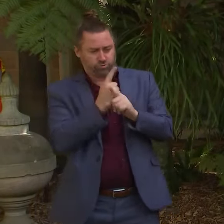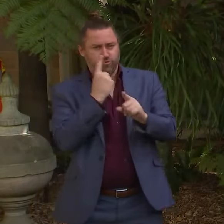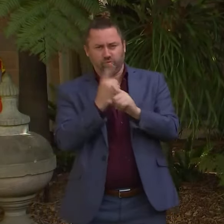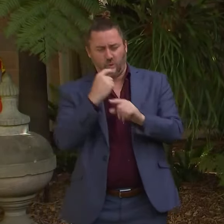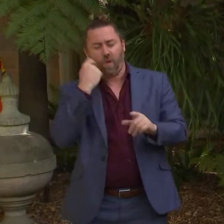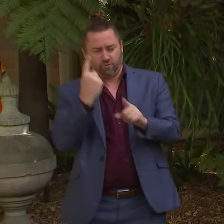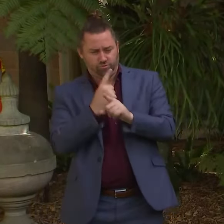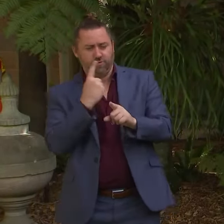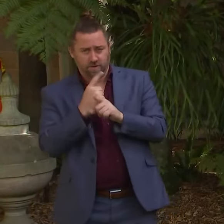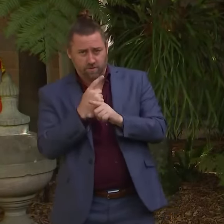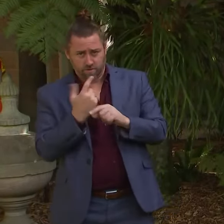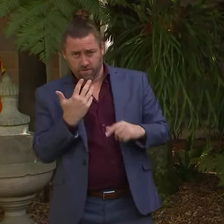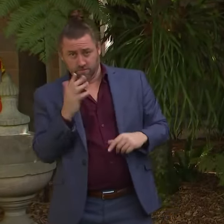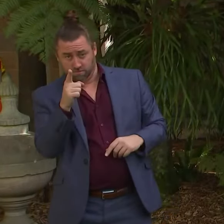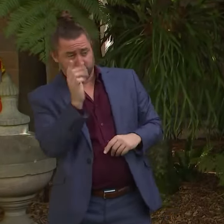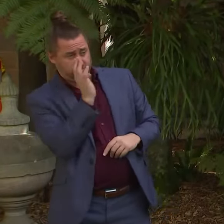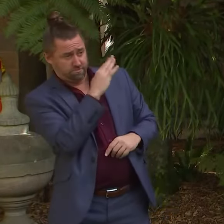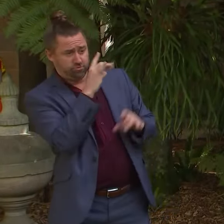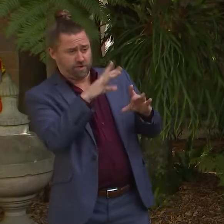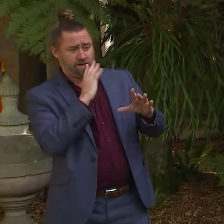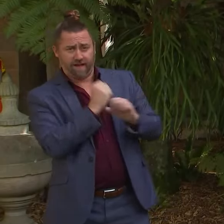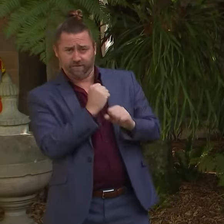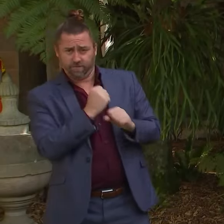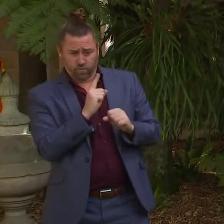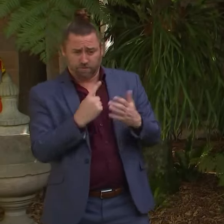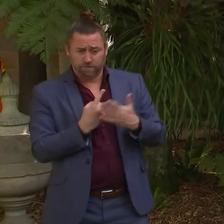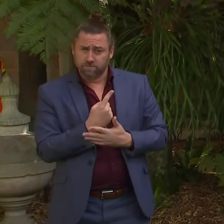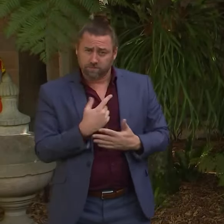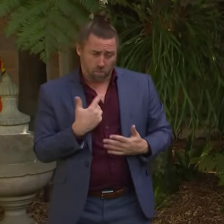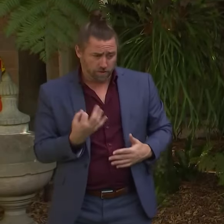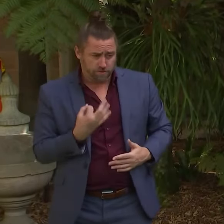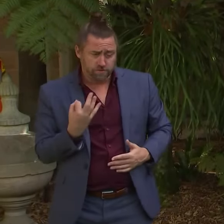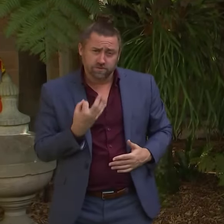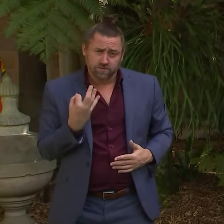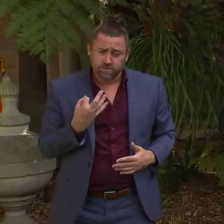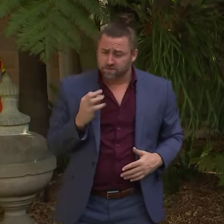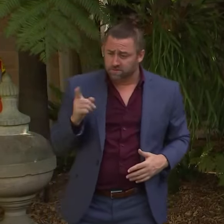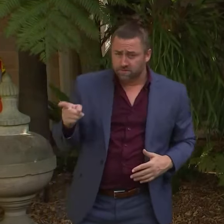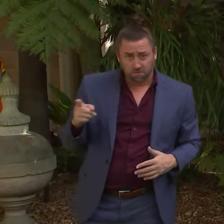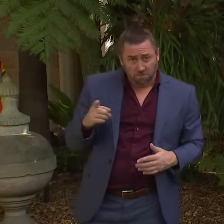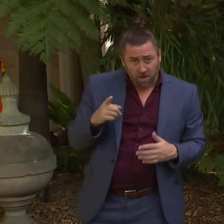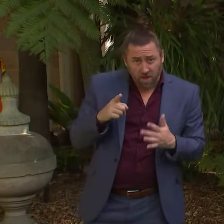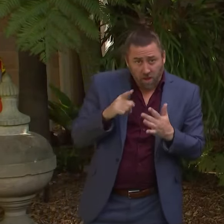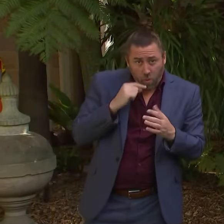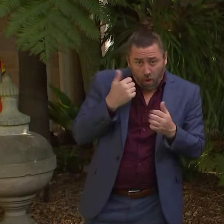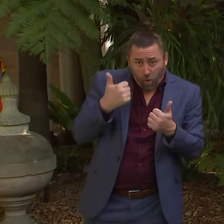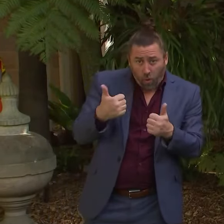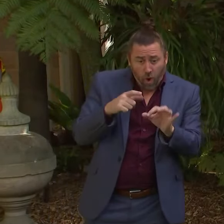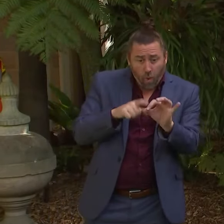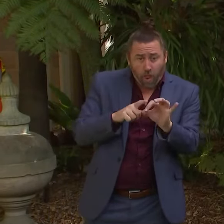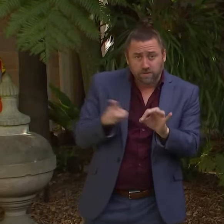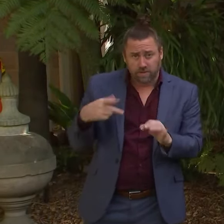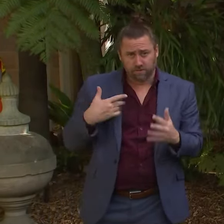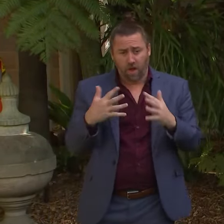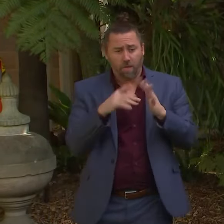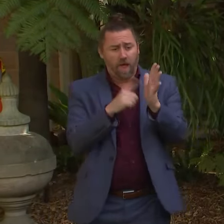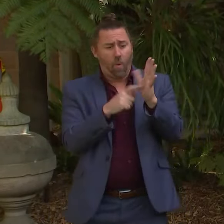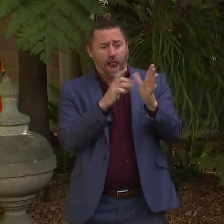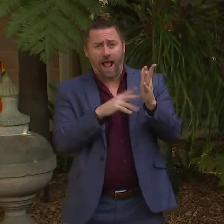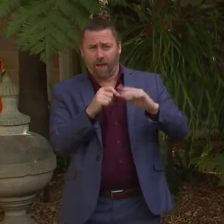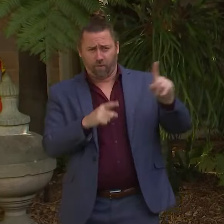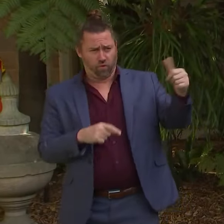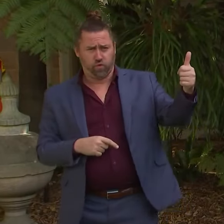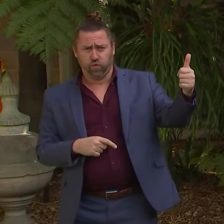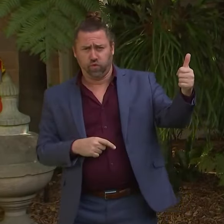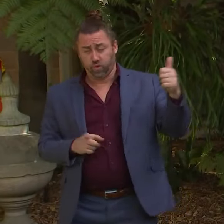can ask the Commonwealth about that, but, uh, honestly, let's wait and see how good it is, whether it's better than Wellcamp, I suspect it won't